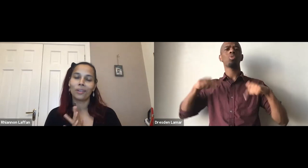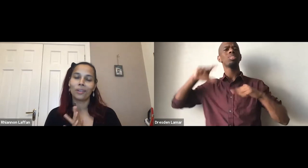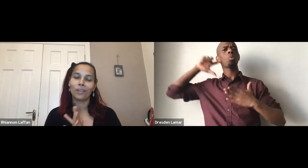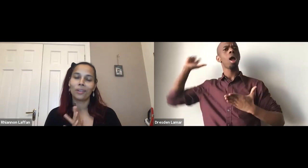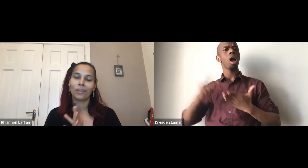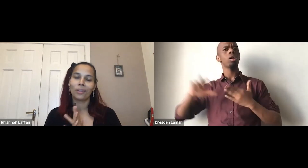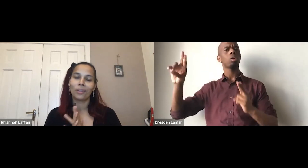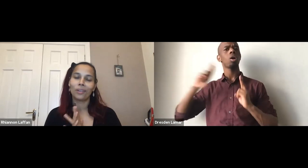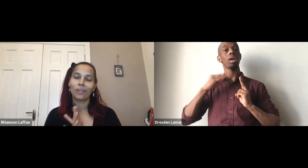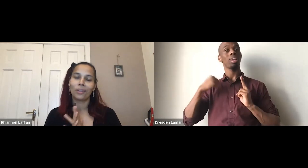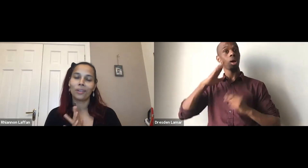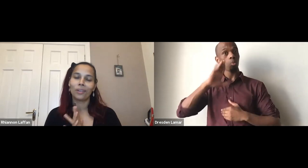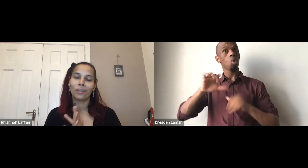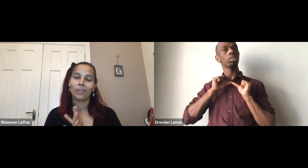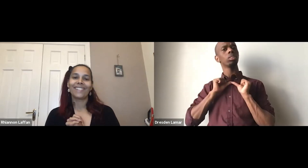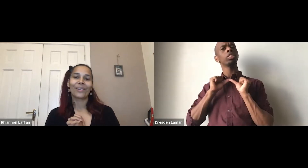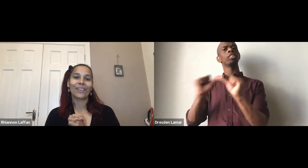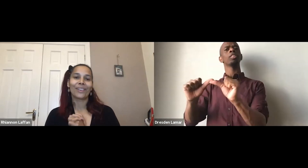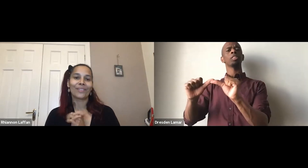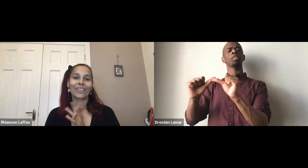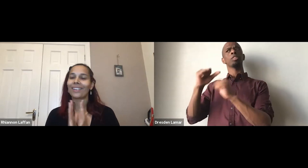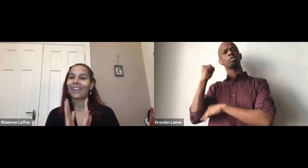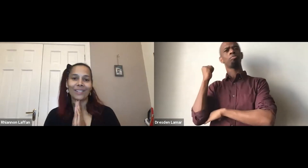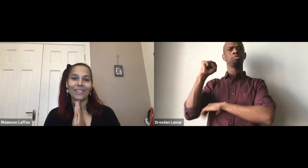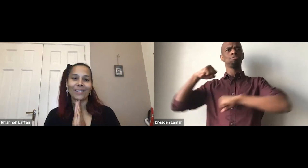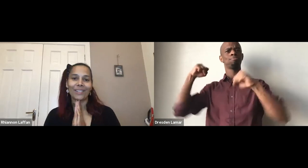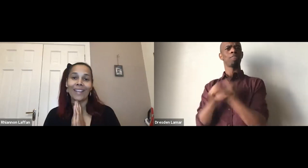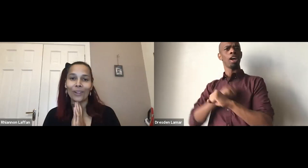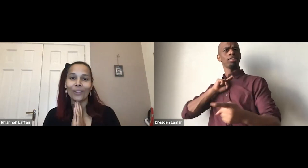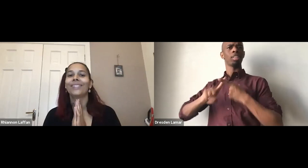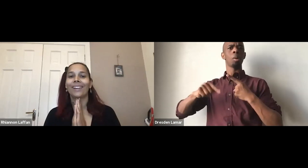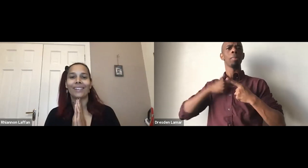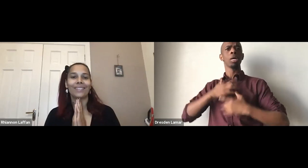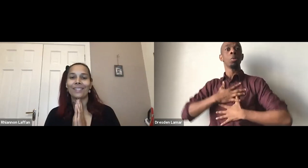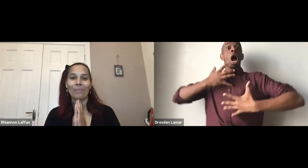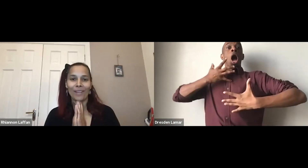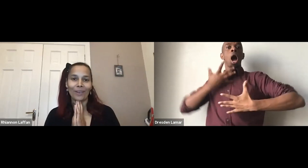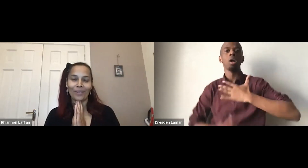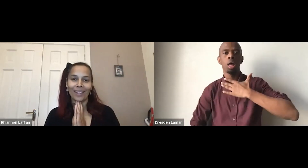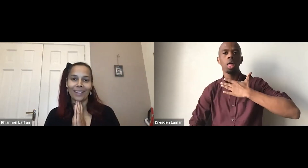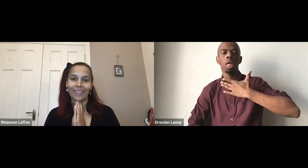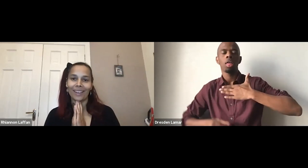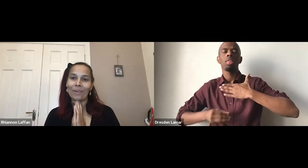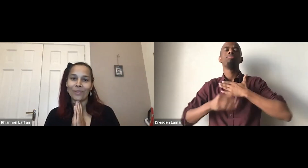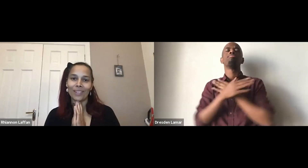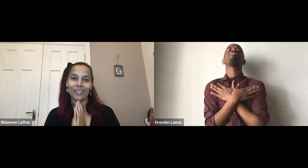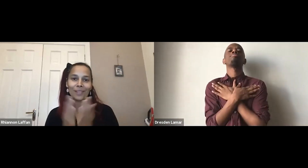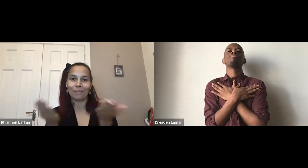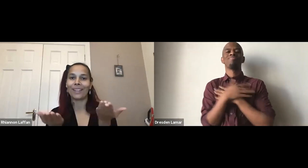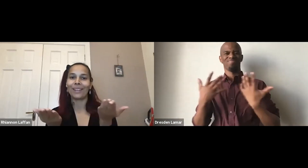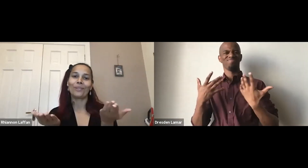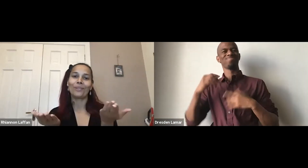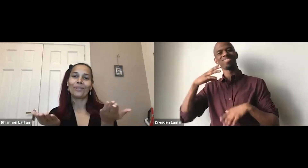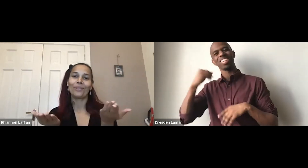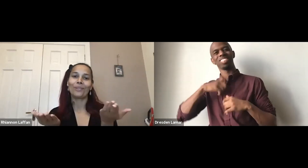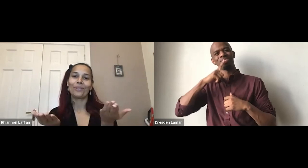to keep dying breath and whatever I can do for any of y'all. I